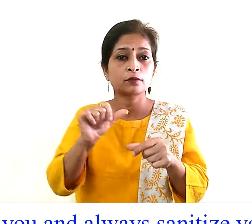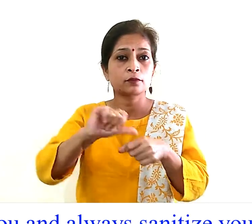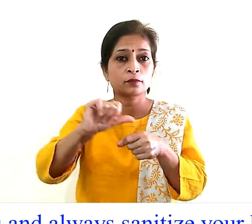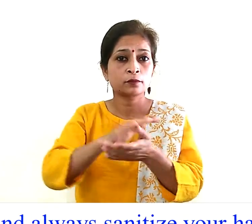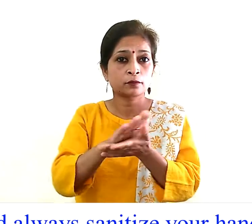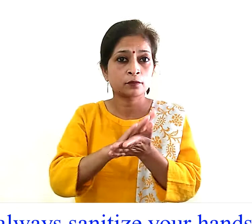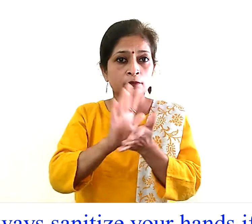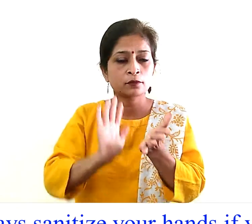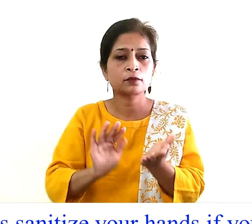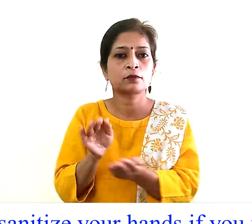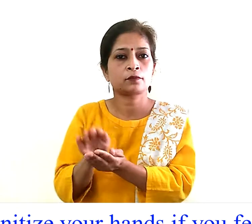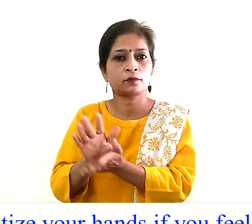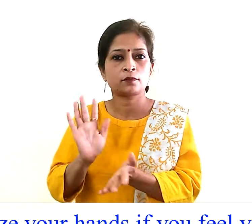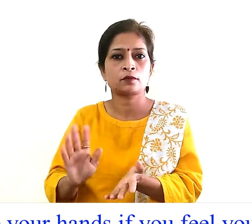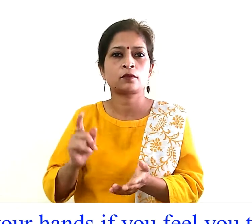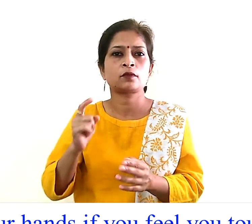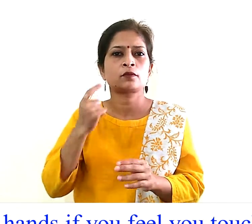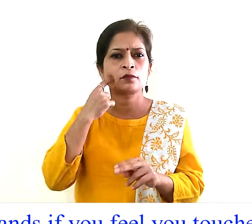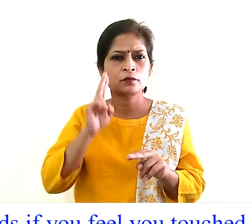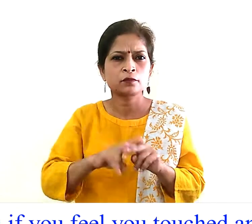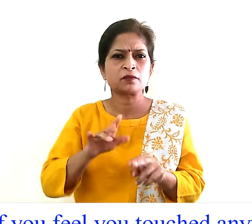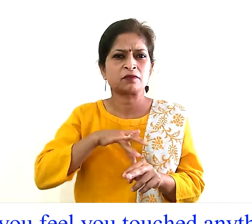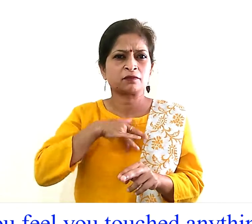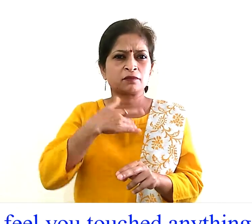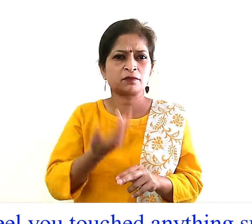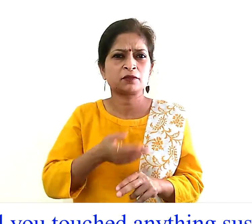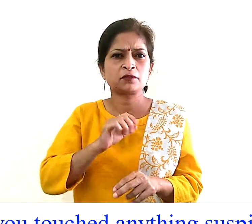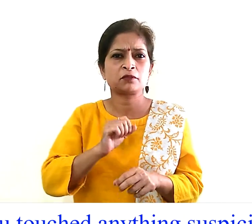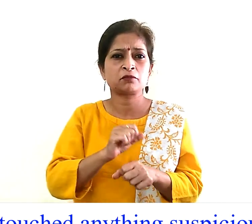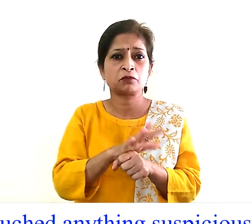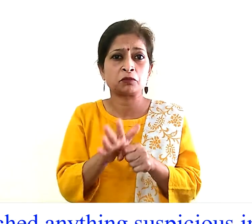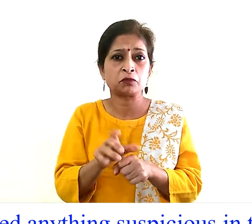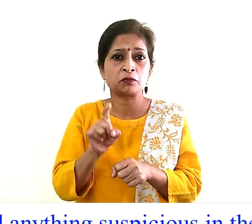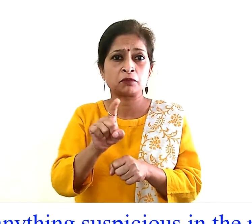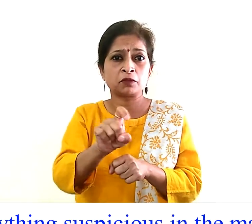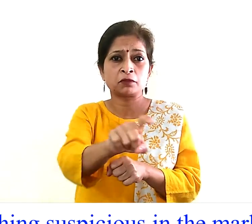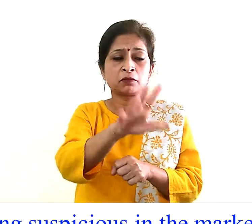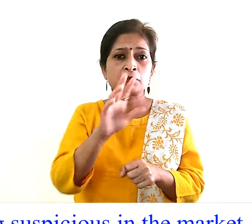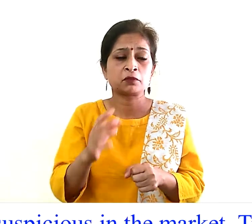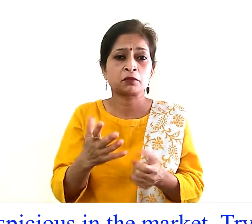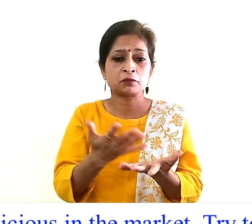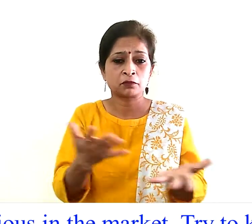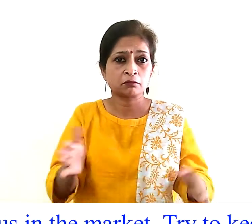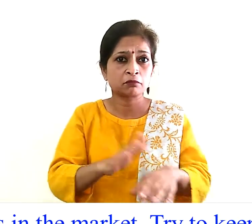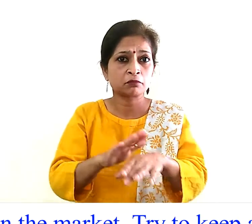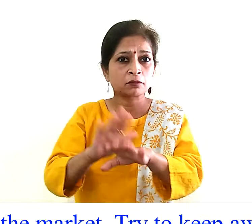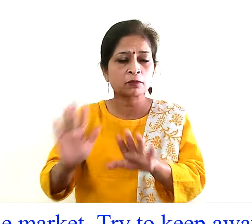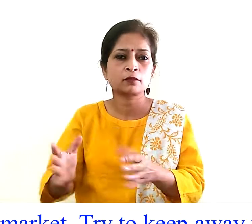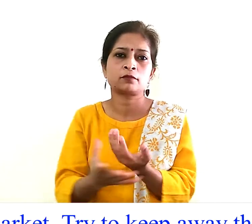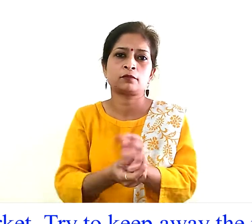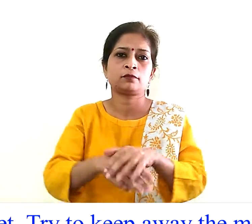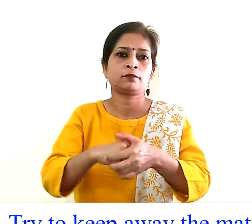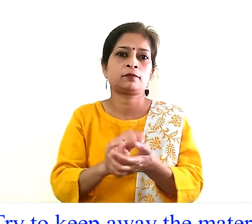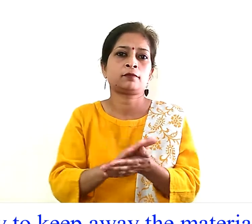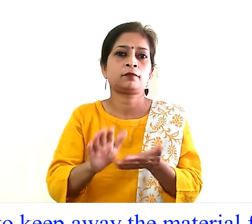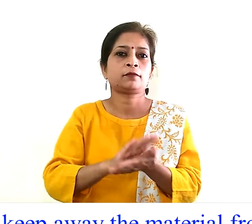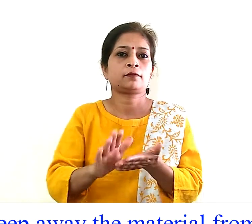with you and always sanitize your hands if you feel you touched anything suspicious in the market try to keep away the